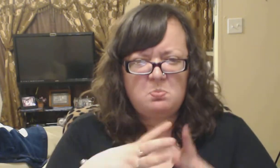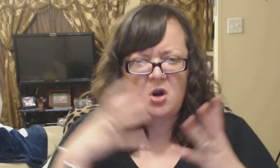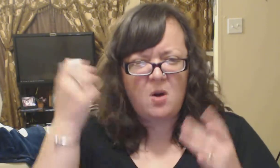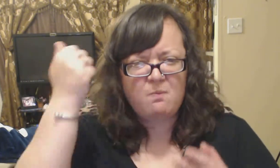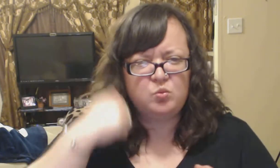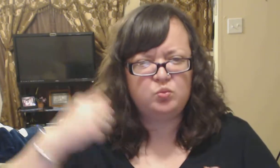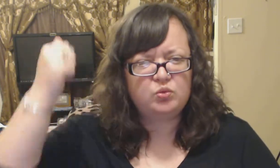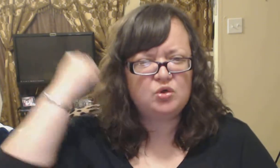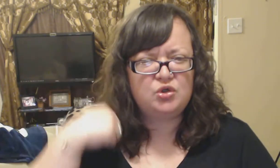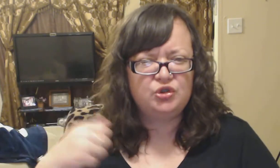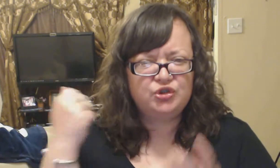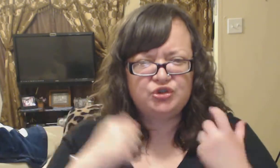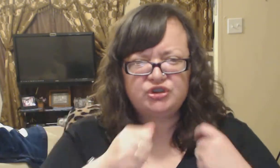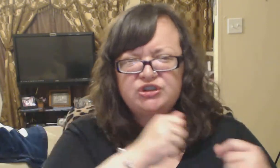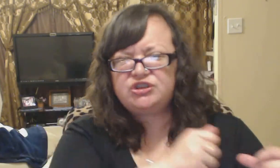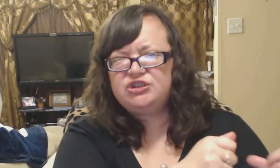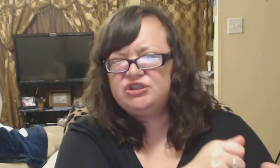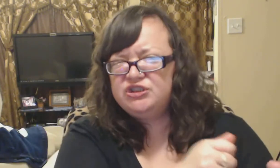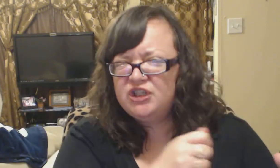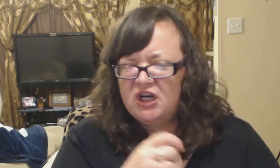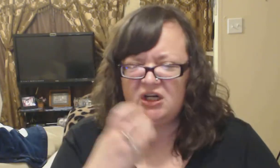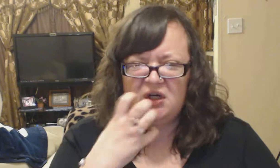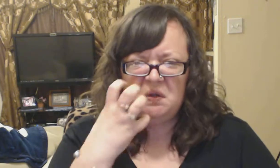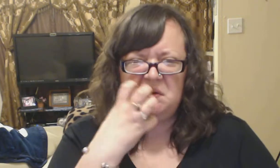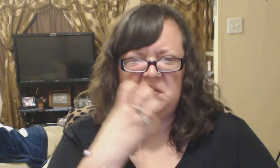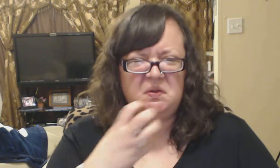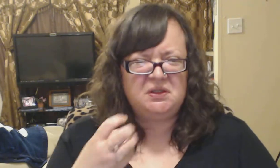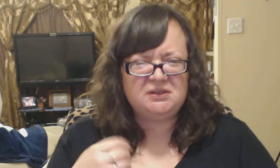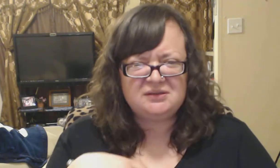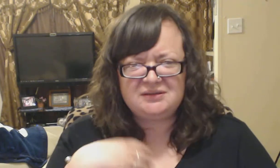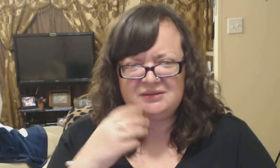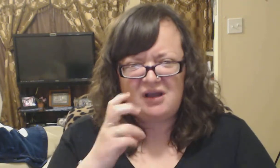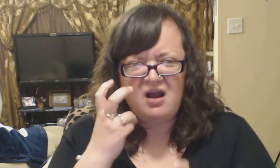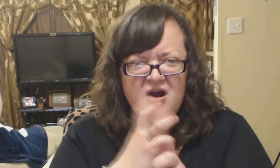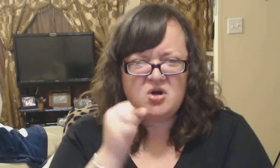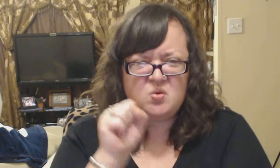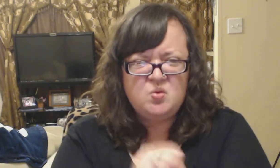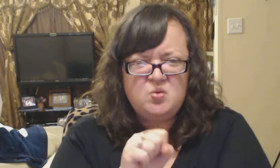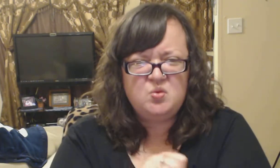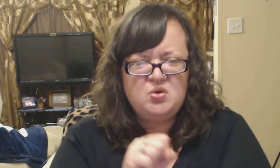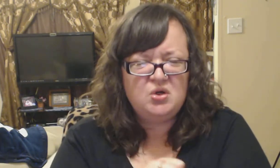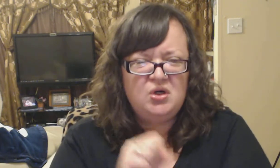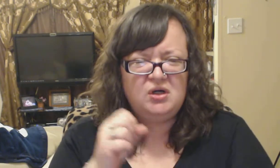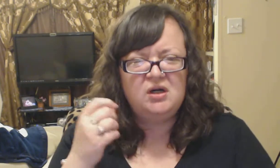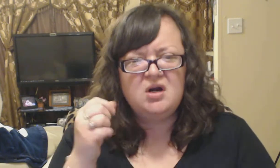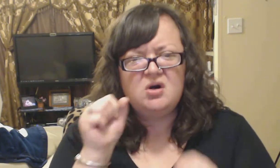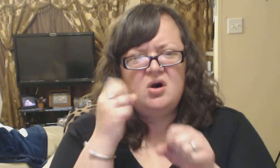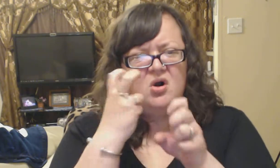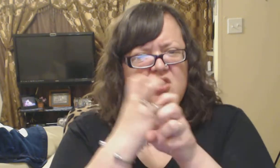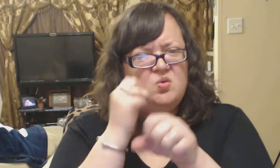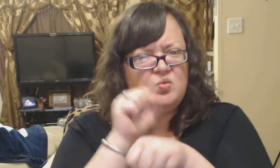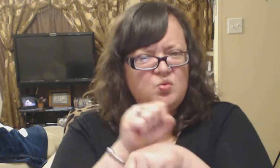tell me what you wanna do, oh, tell me what you wanna do,